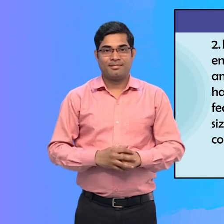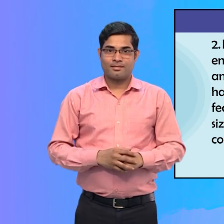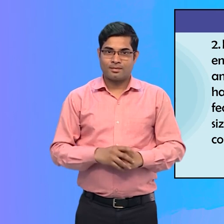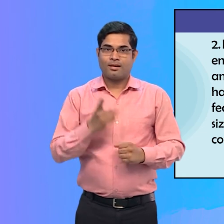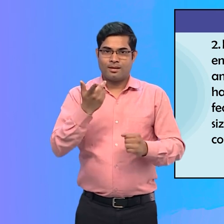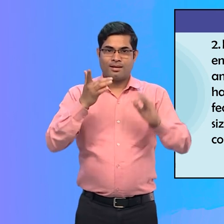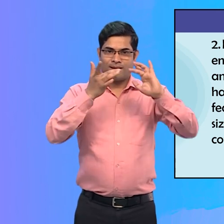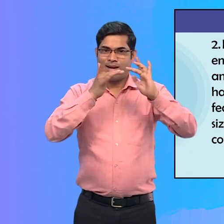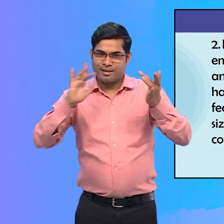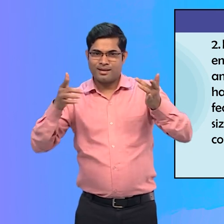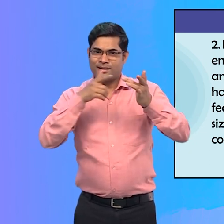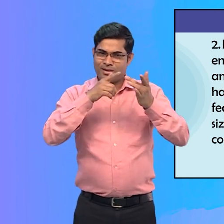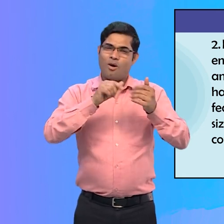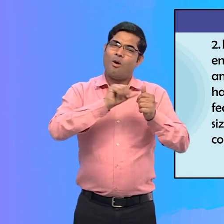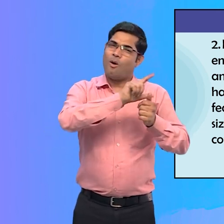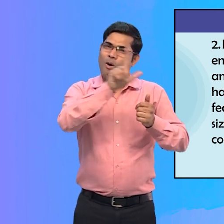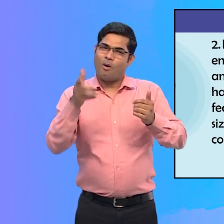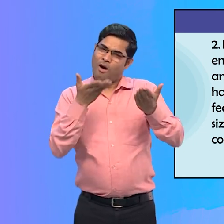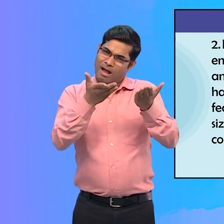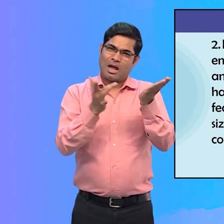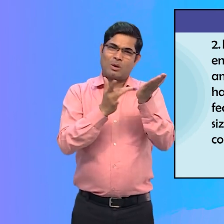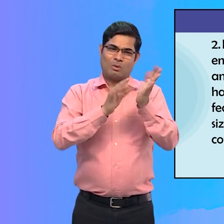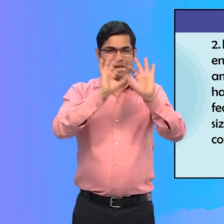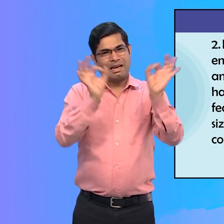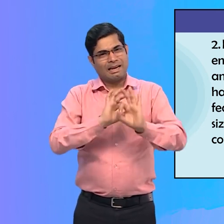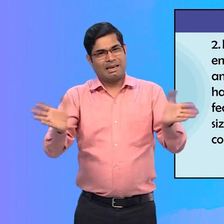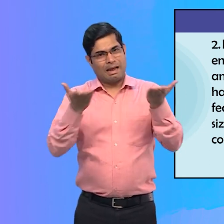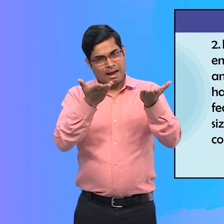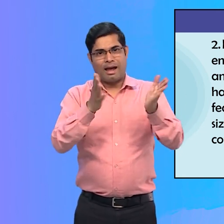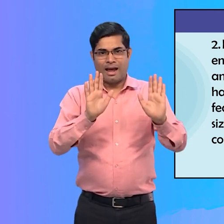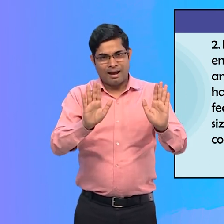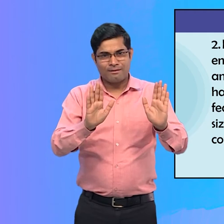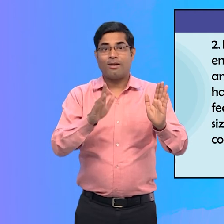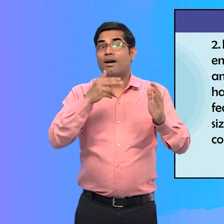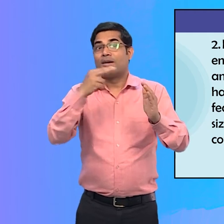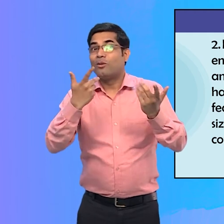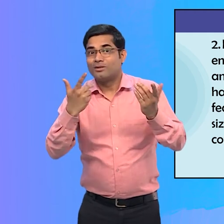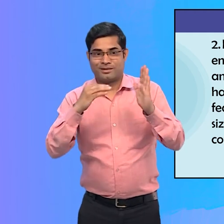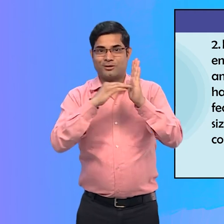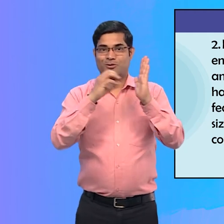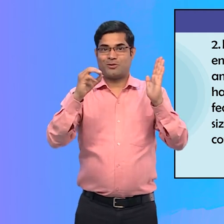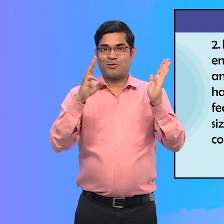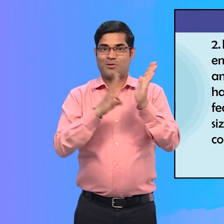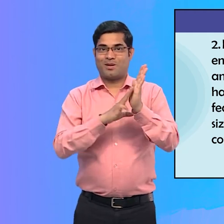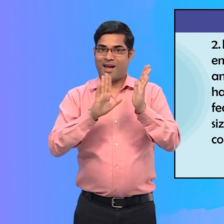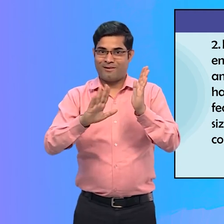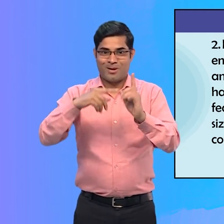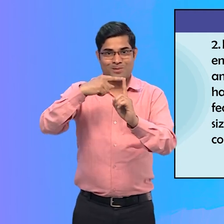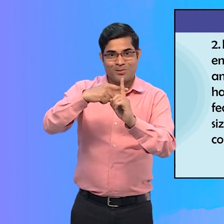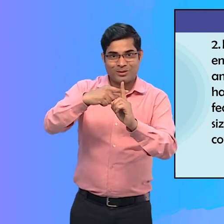Most web browsers have this feature embedded as a zoom feature where one can increase or